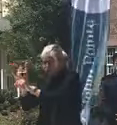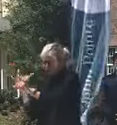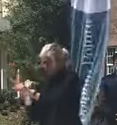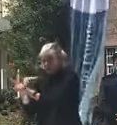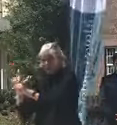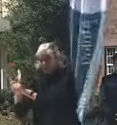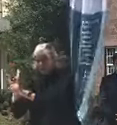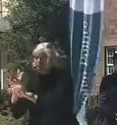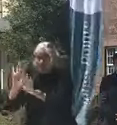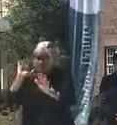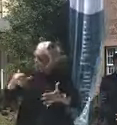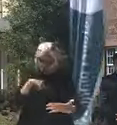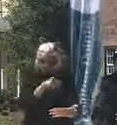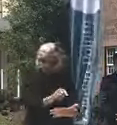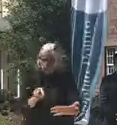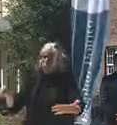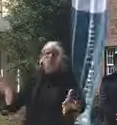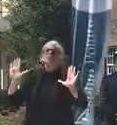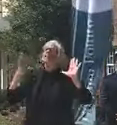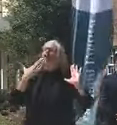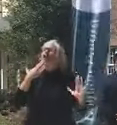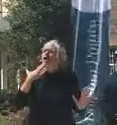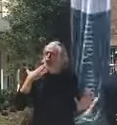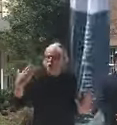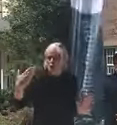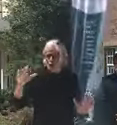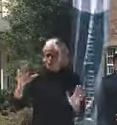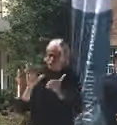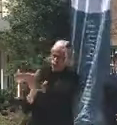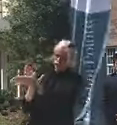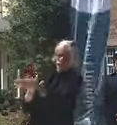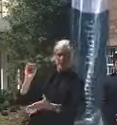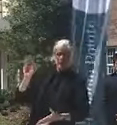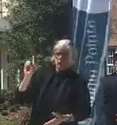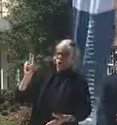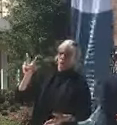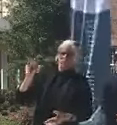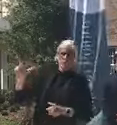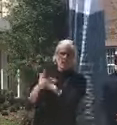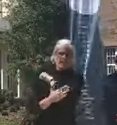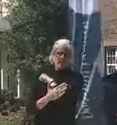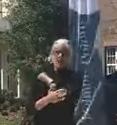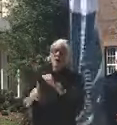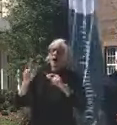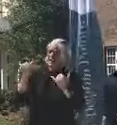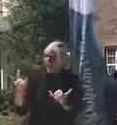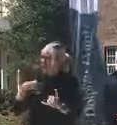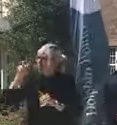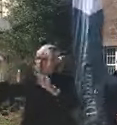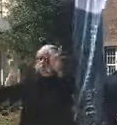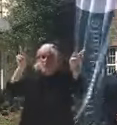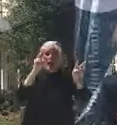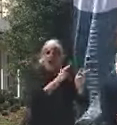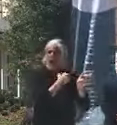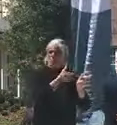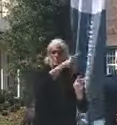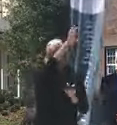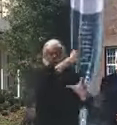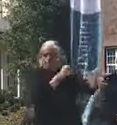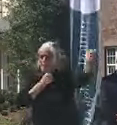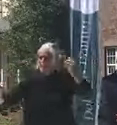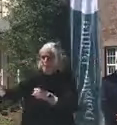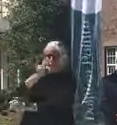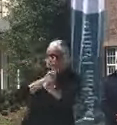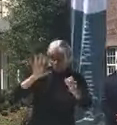a great trend for Duval County. But you also look at how are the hospitalizations and all these other things tracked. You remember